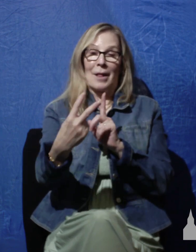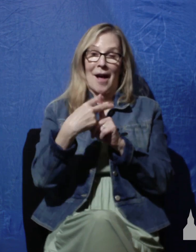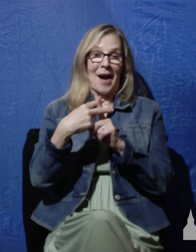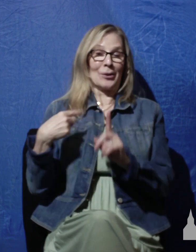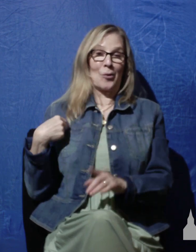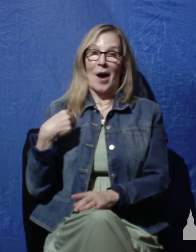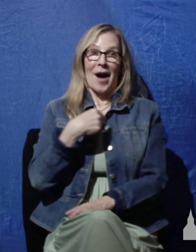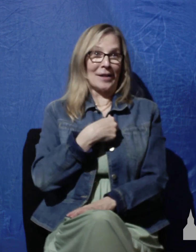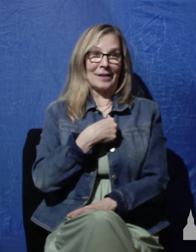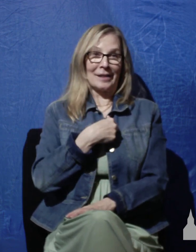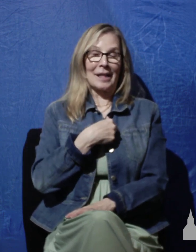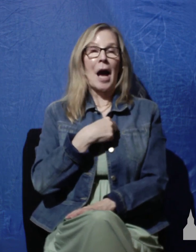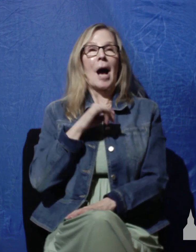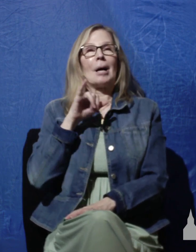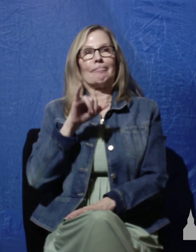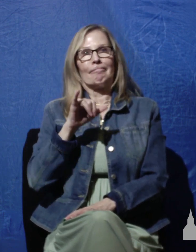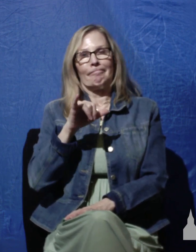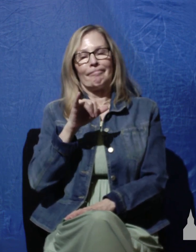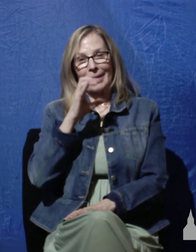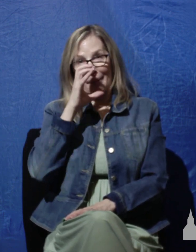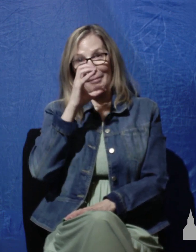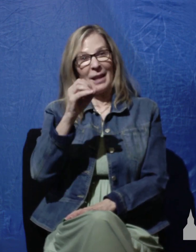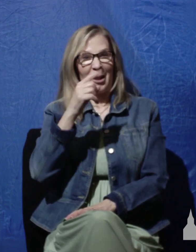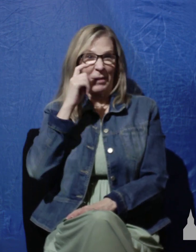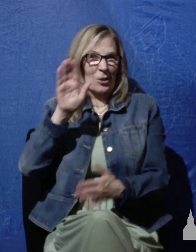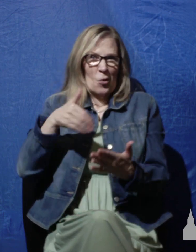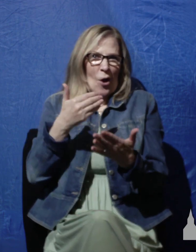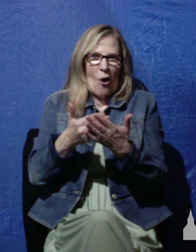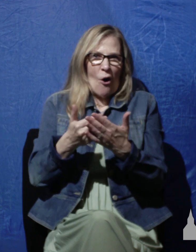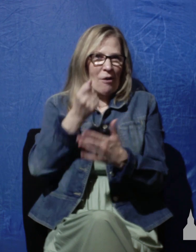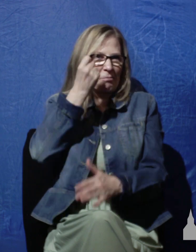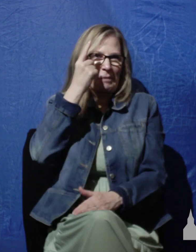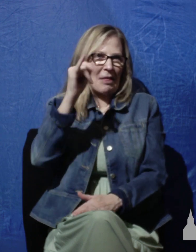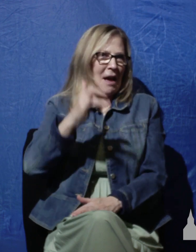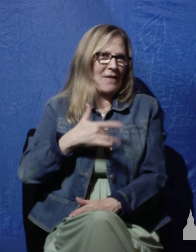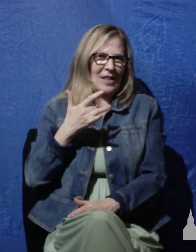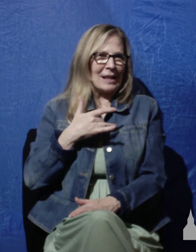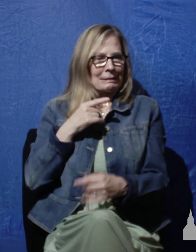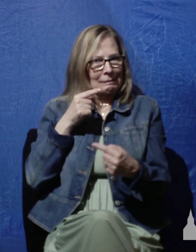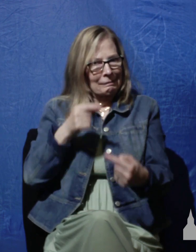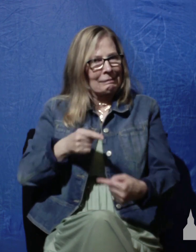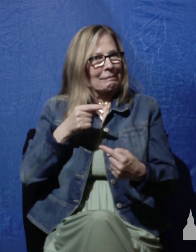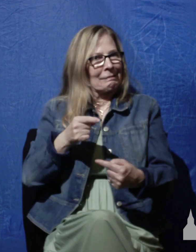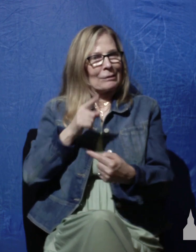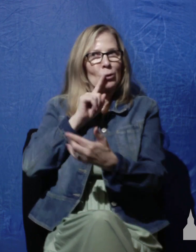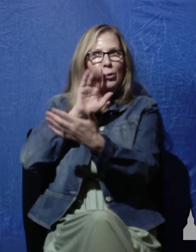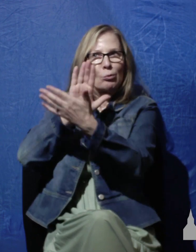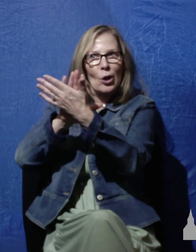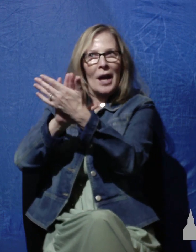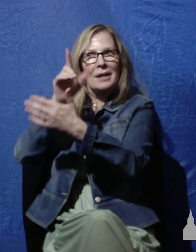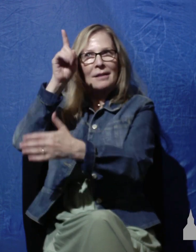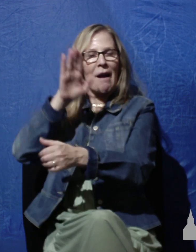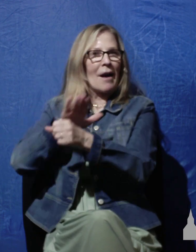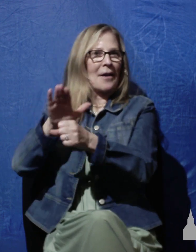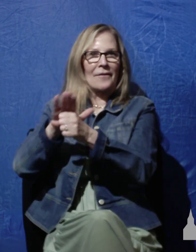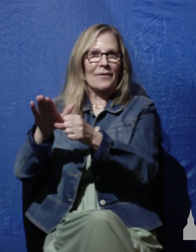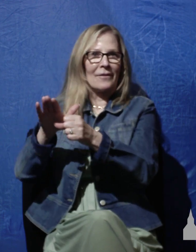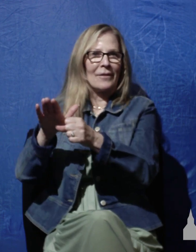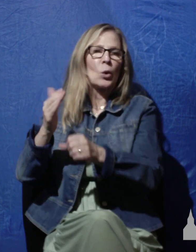all of us can relate to having difficulty when it comes to praising God, all of us. We know we should praise him more than we do,